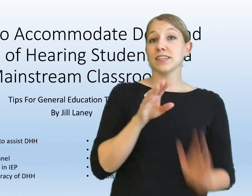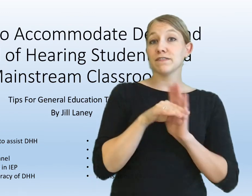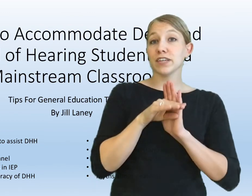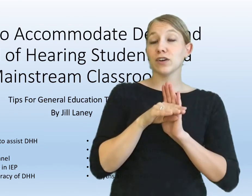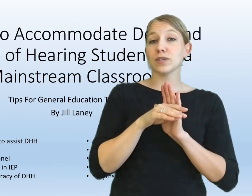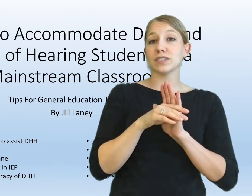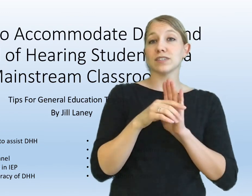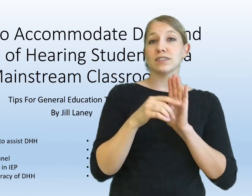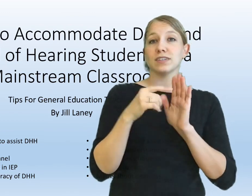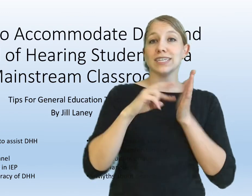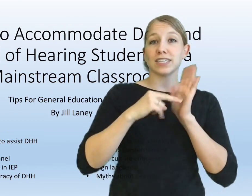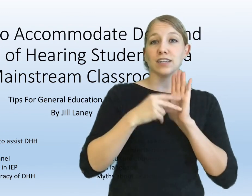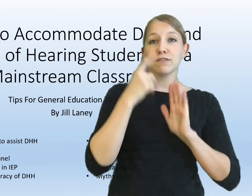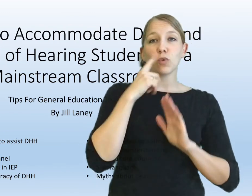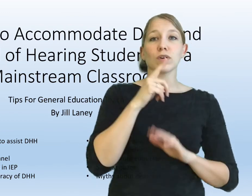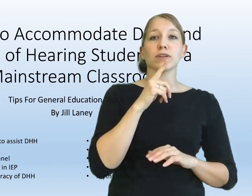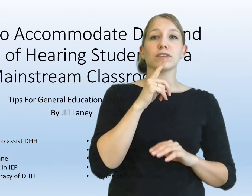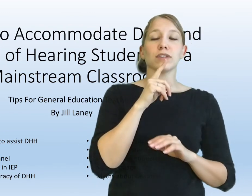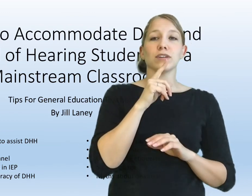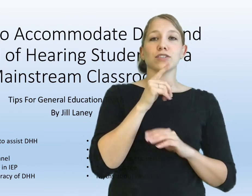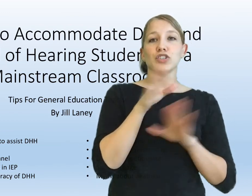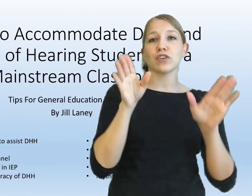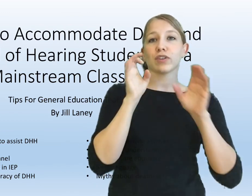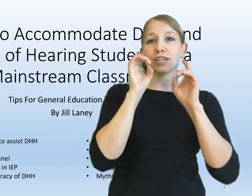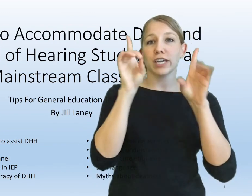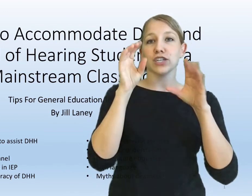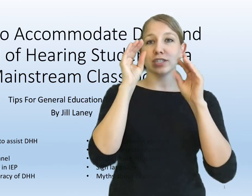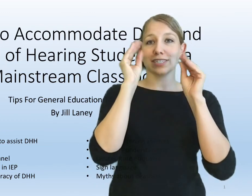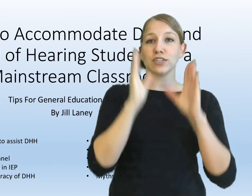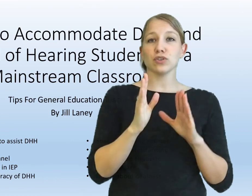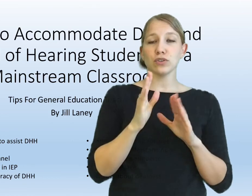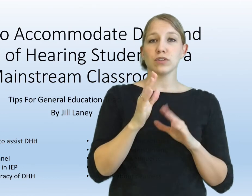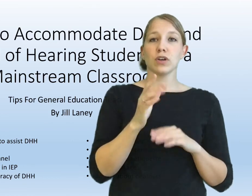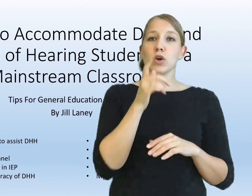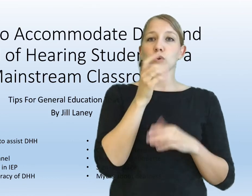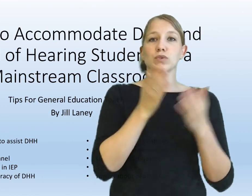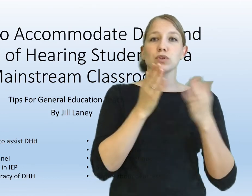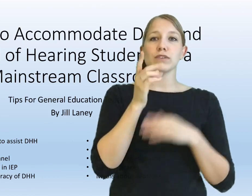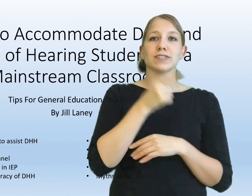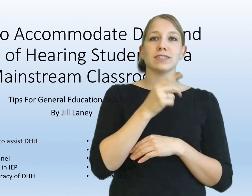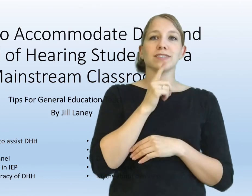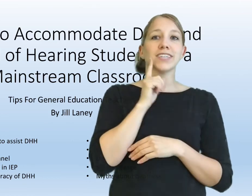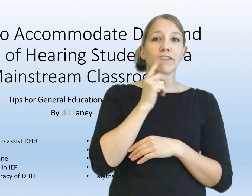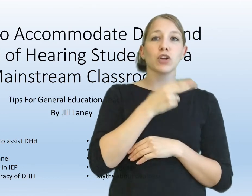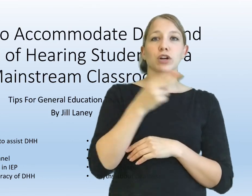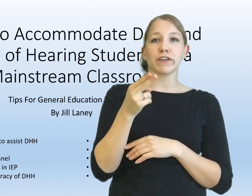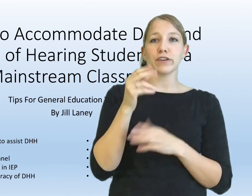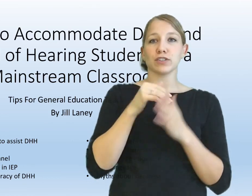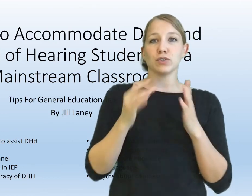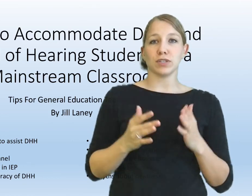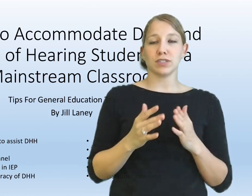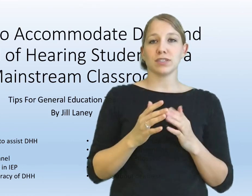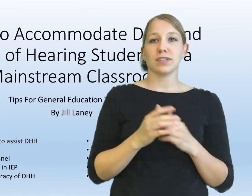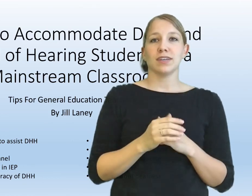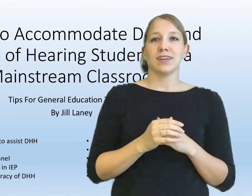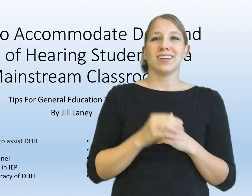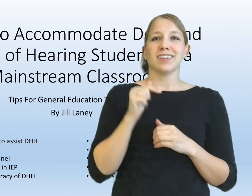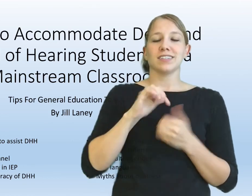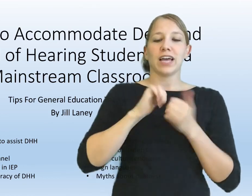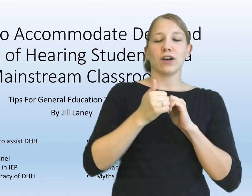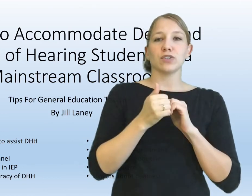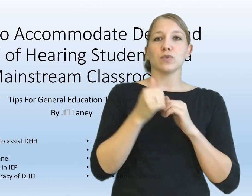This video is intended for general education teachers who serve deaf and hard of hearing students.